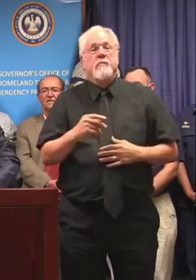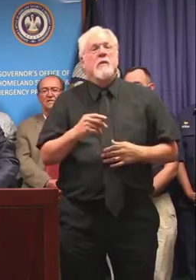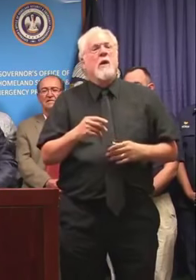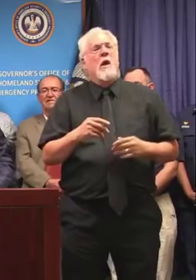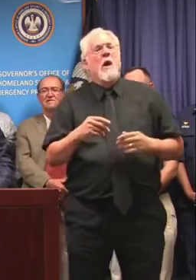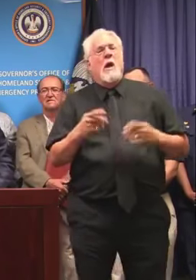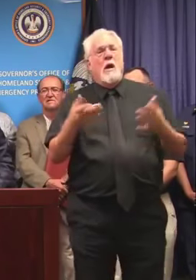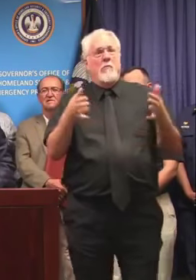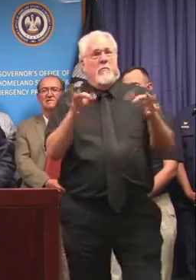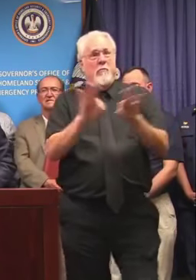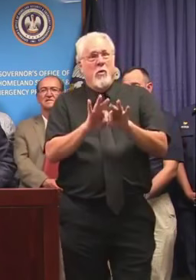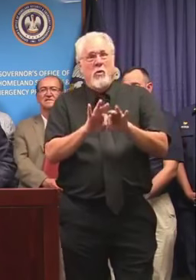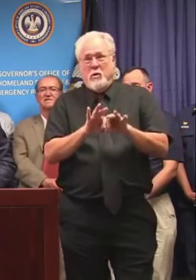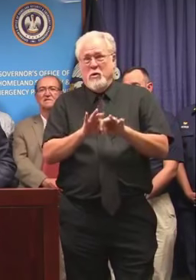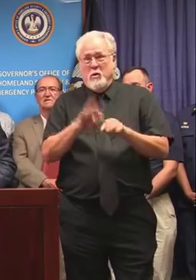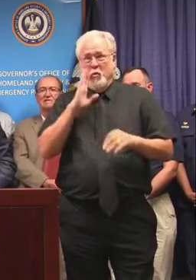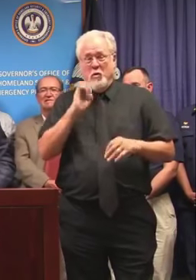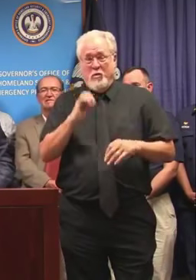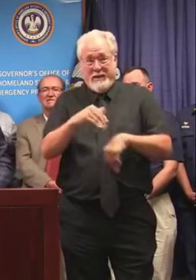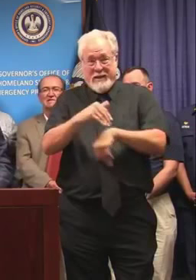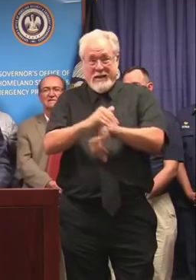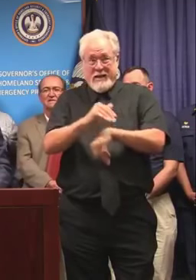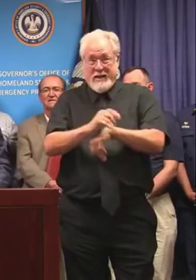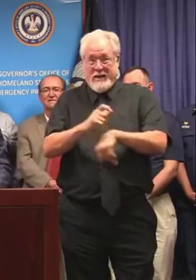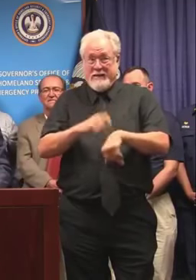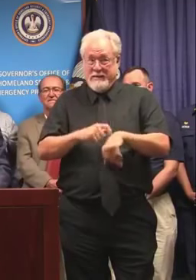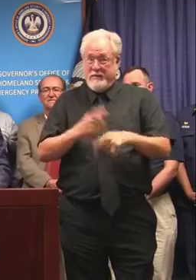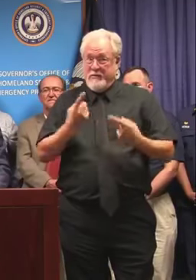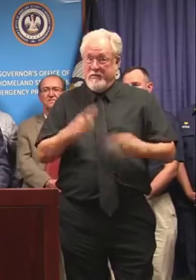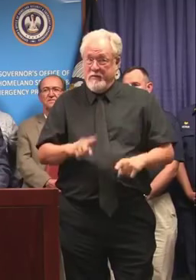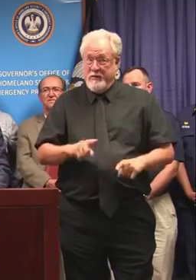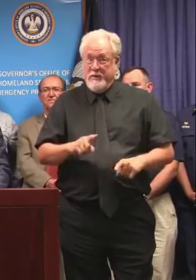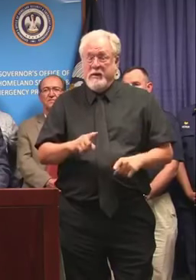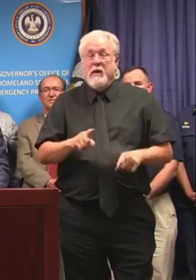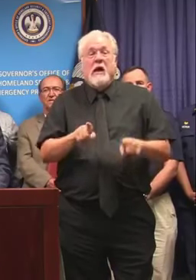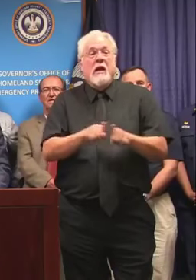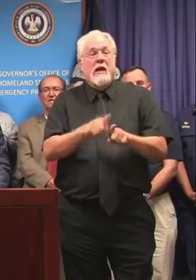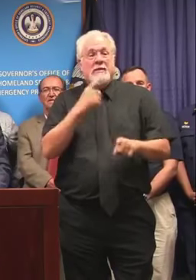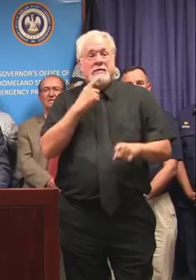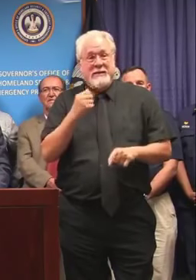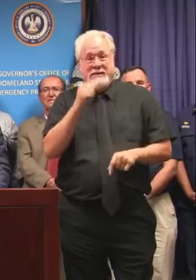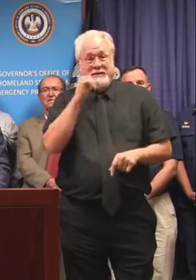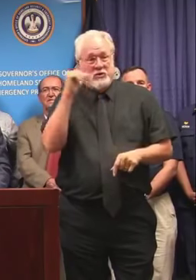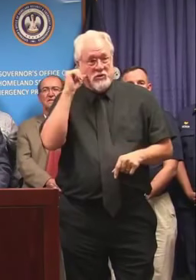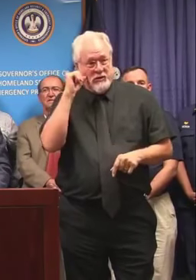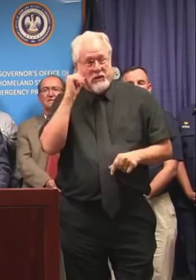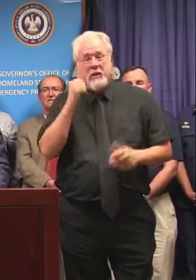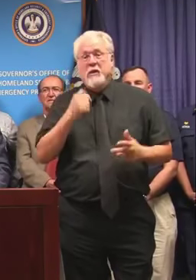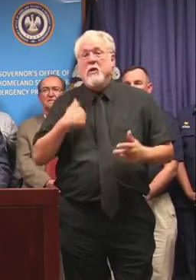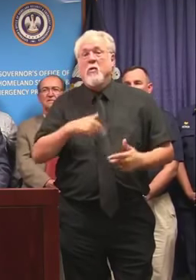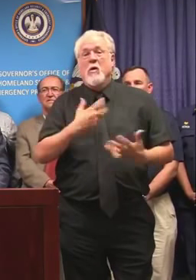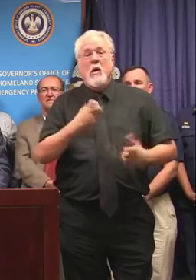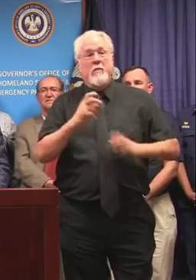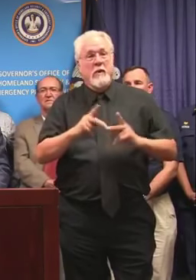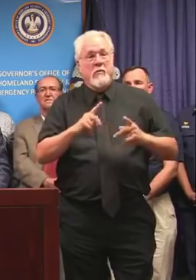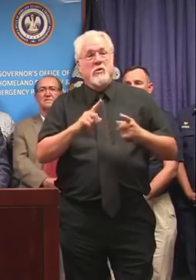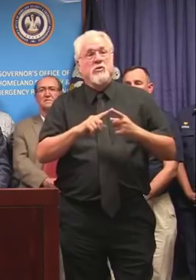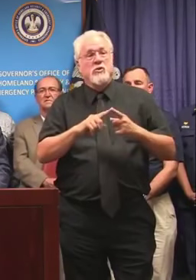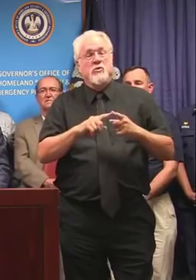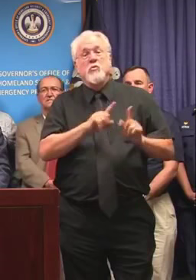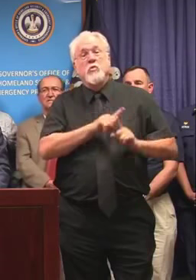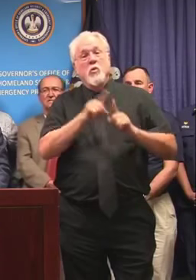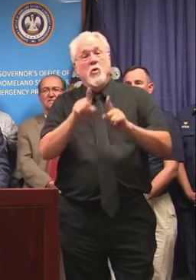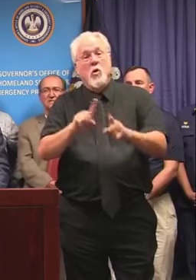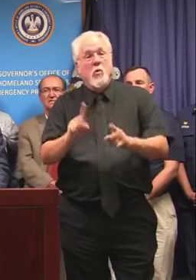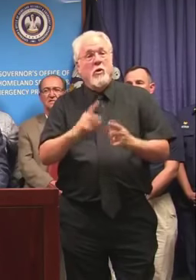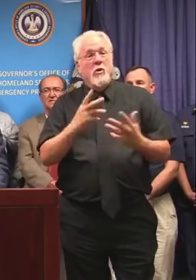Critically important, this is going to be a nighttime event. So just like we said last night, we want individuals to be positioned where